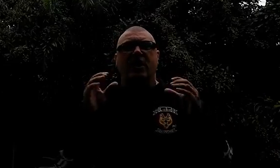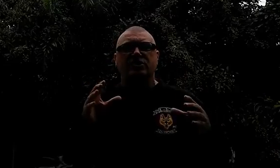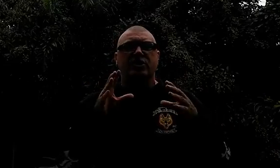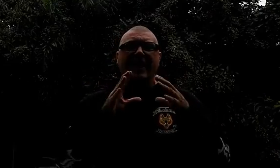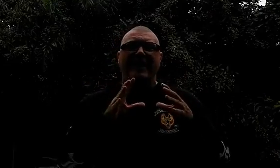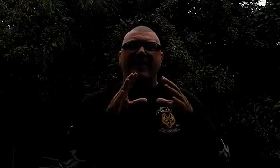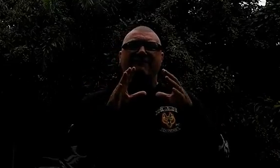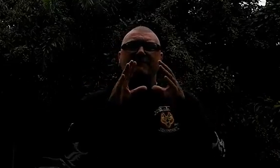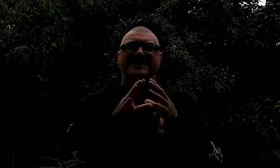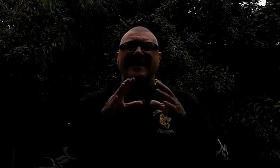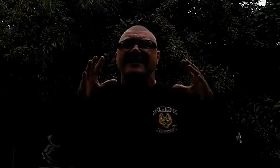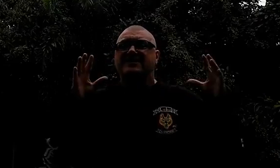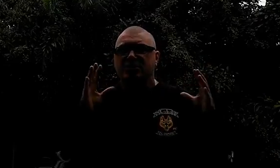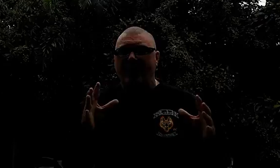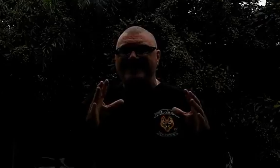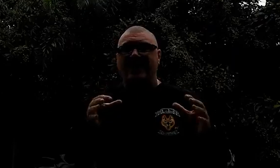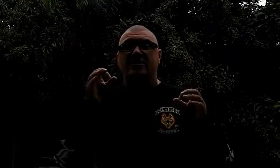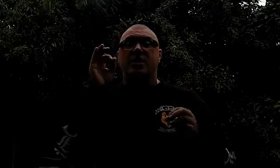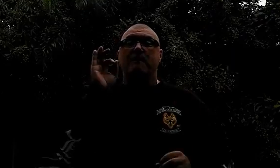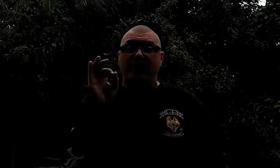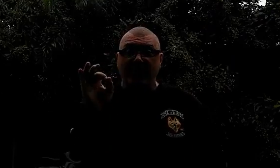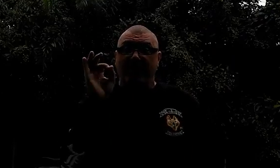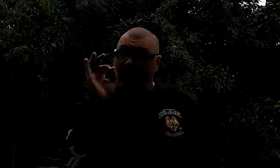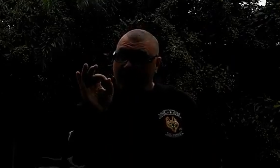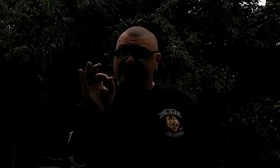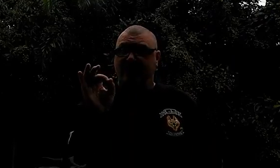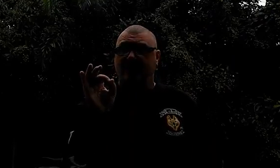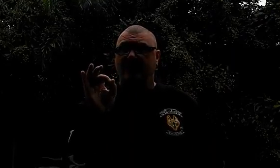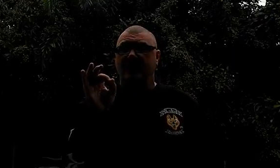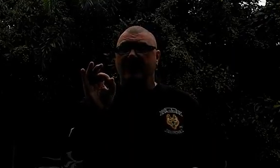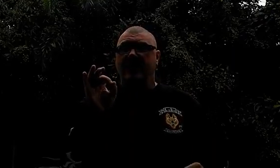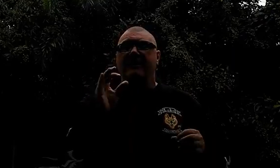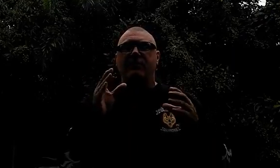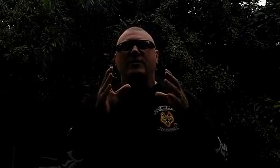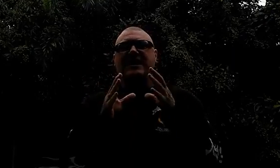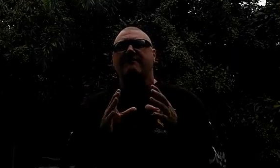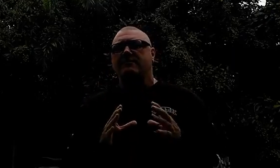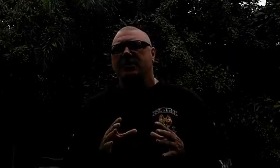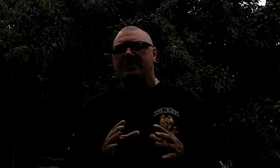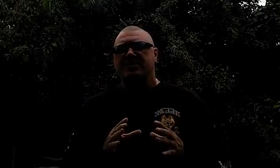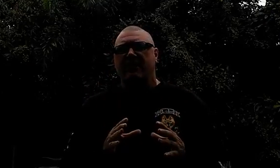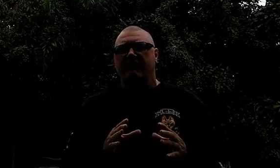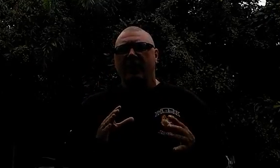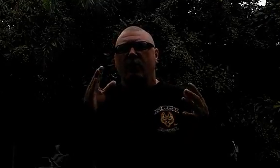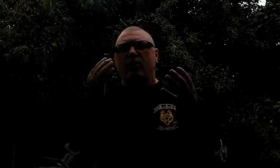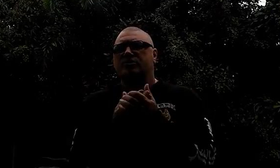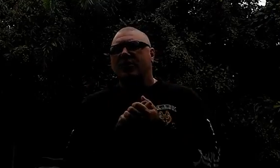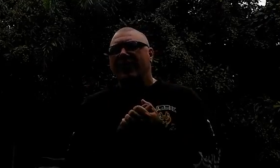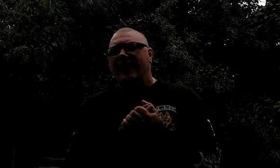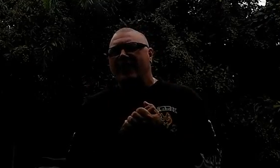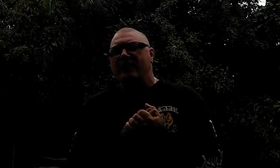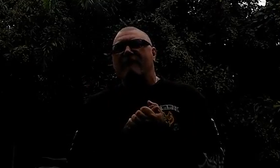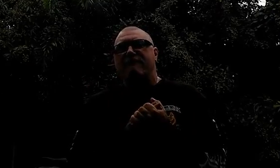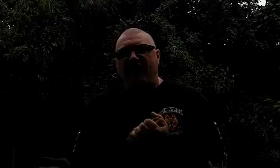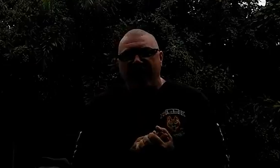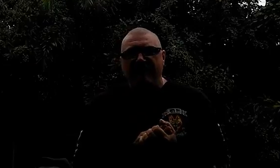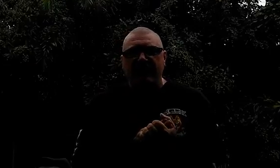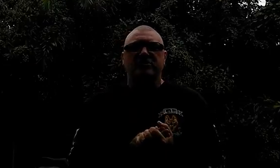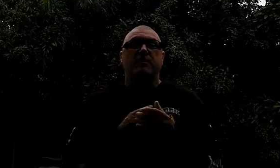cost you anywhere from 10 to $20 per article, yeah, if you were to have them done yourself. We're also going to include 500